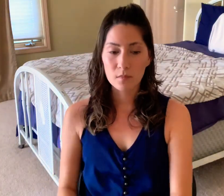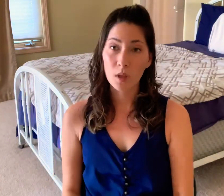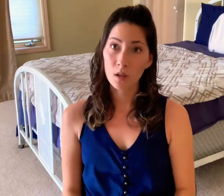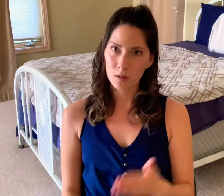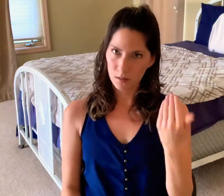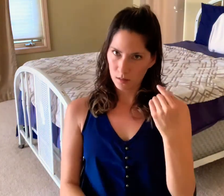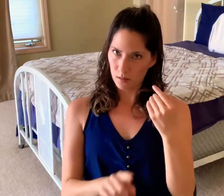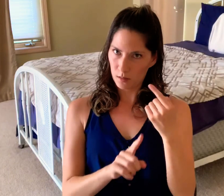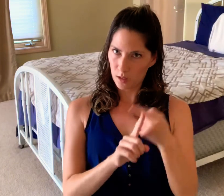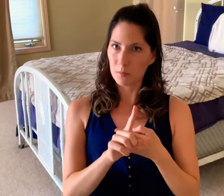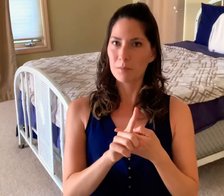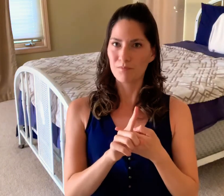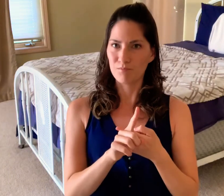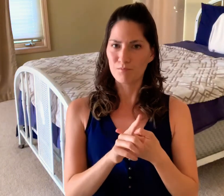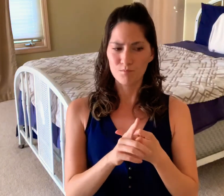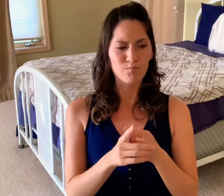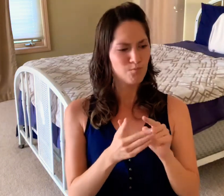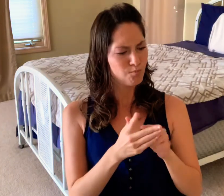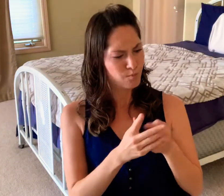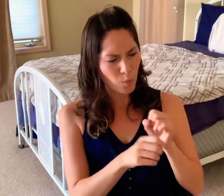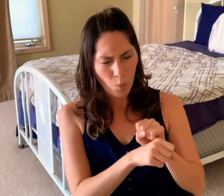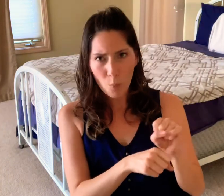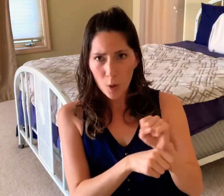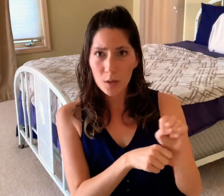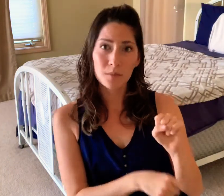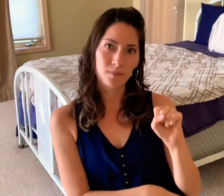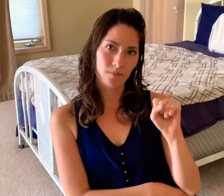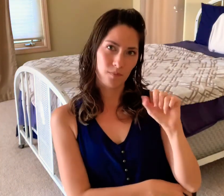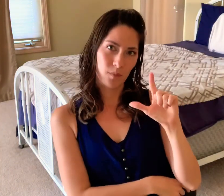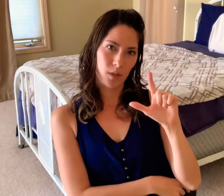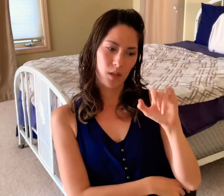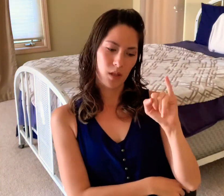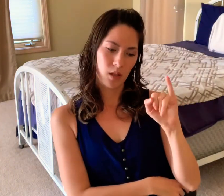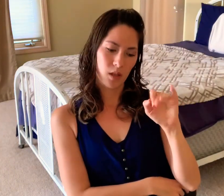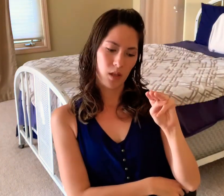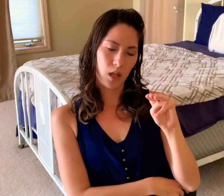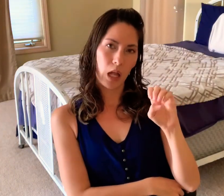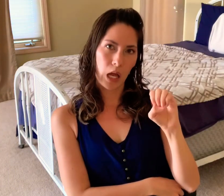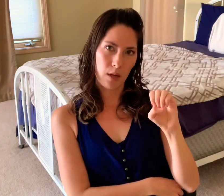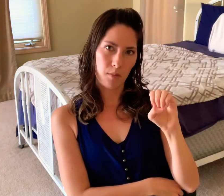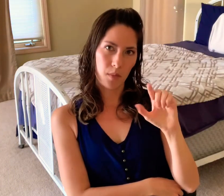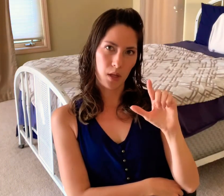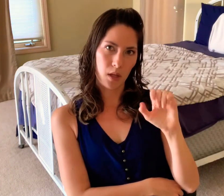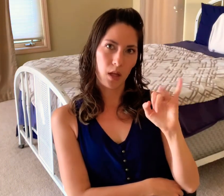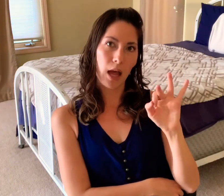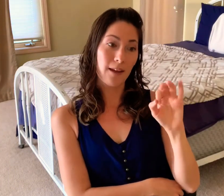dreams last month I started working for Lyme Life